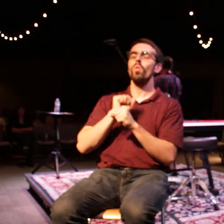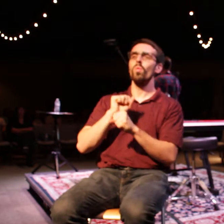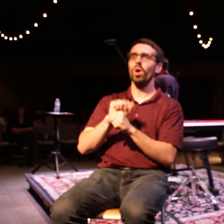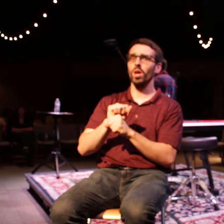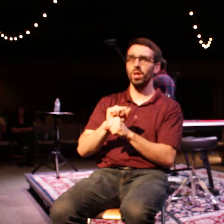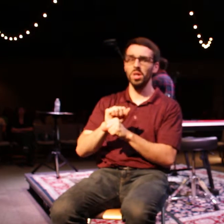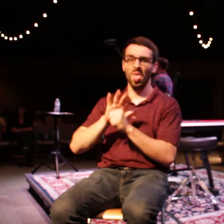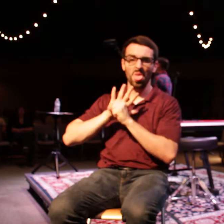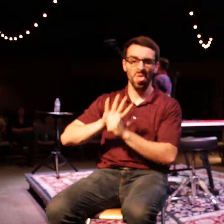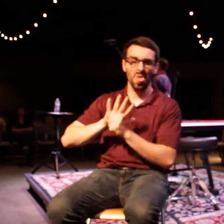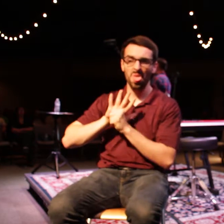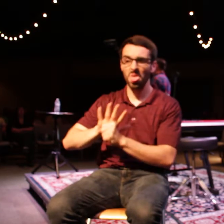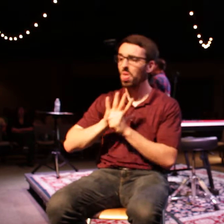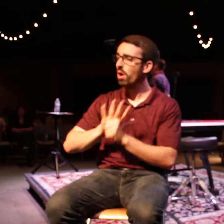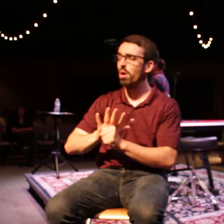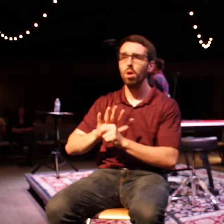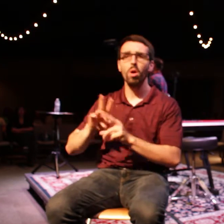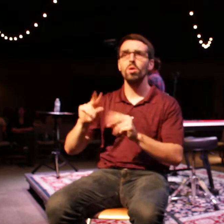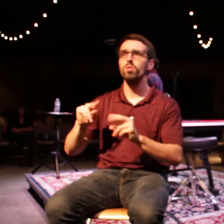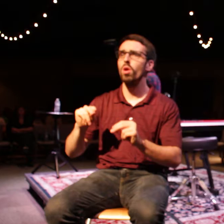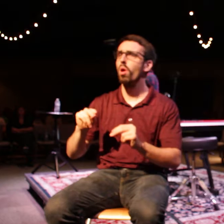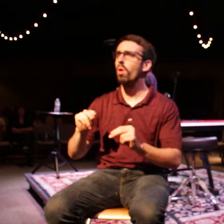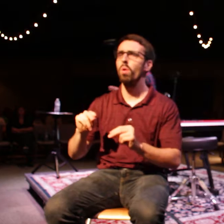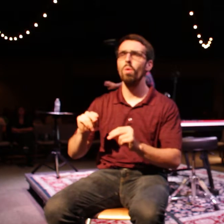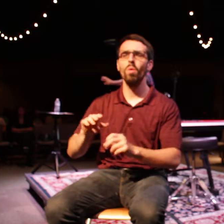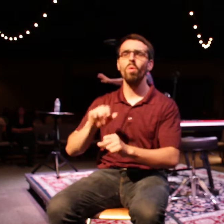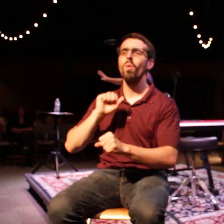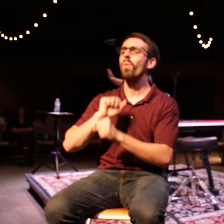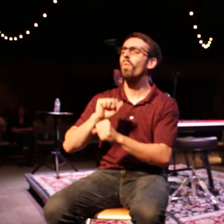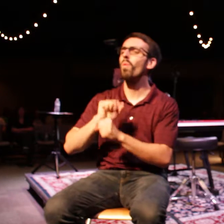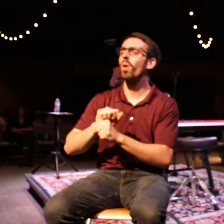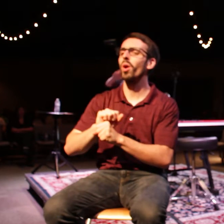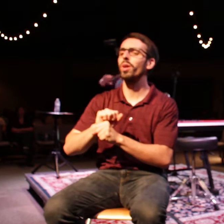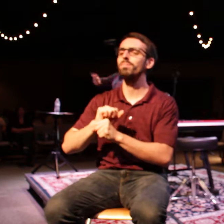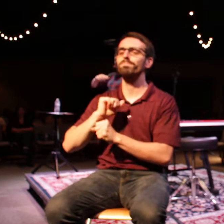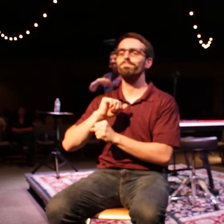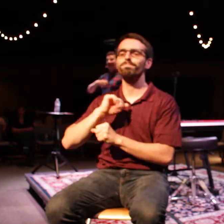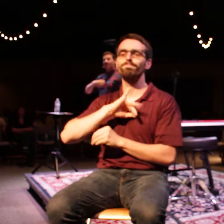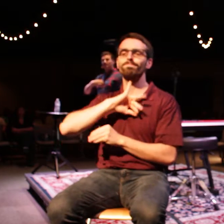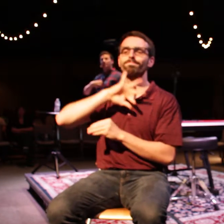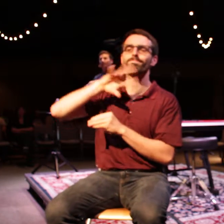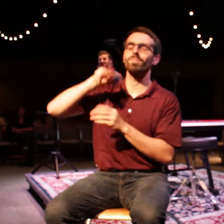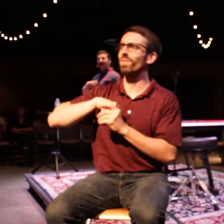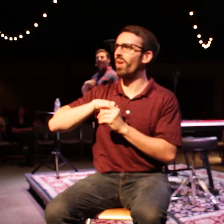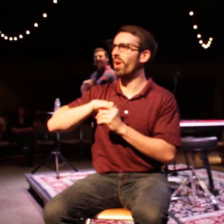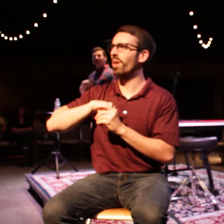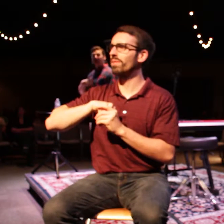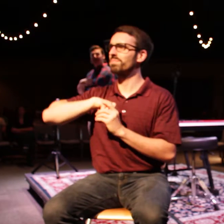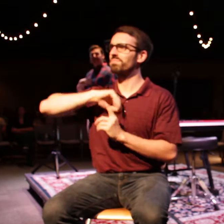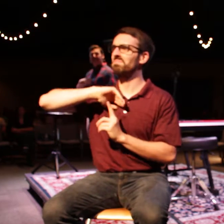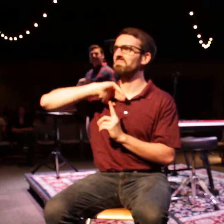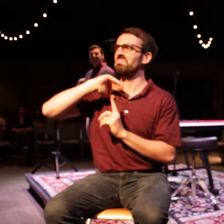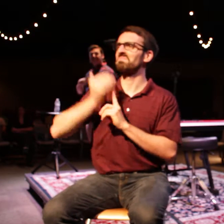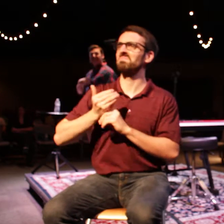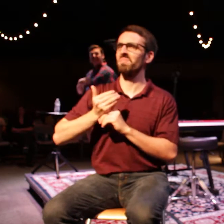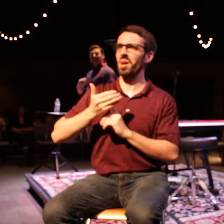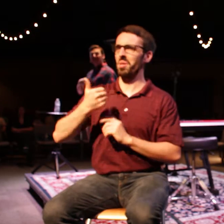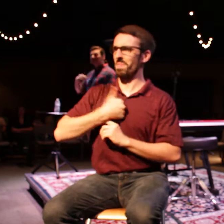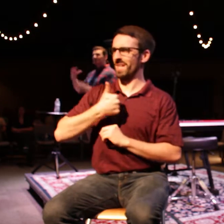and work just becomes an outflow of what I do or an outflow of my value, of who I am. Another